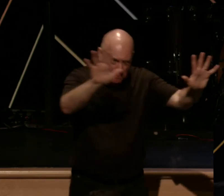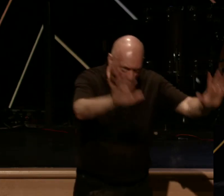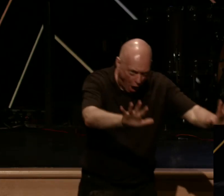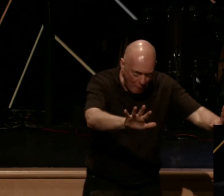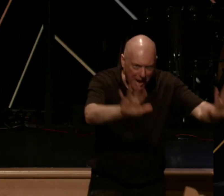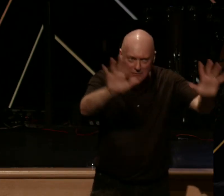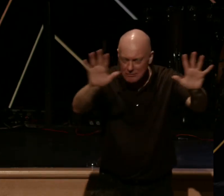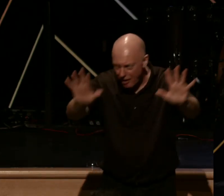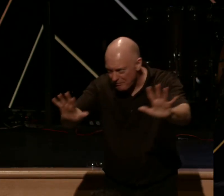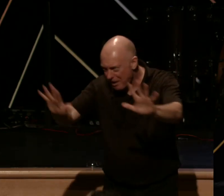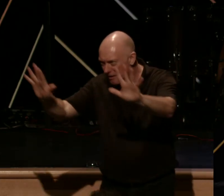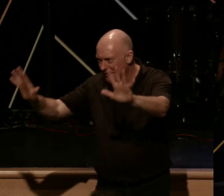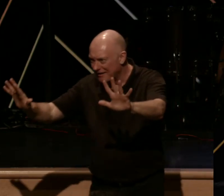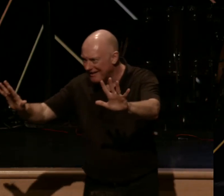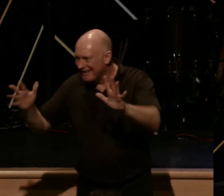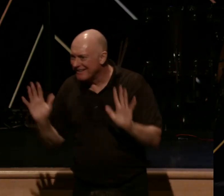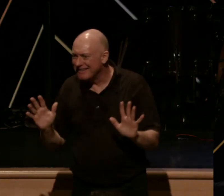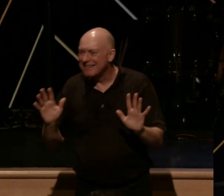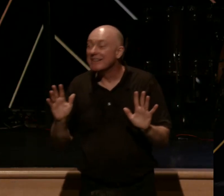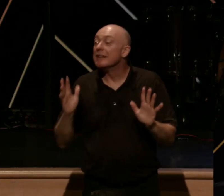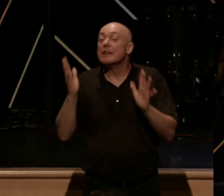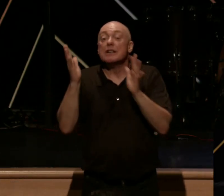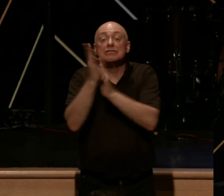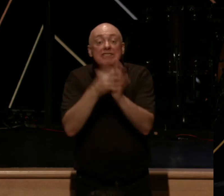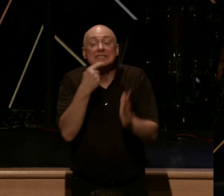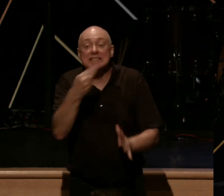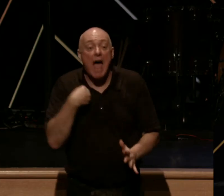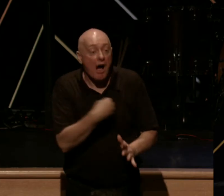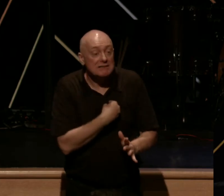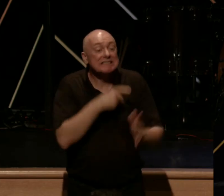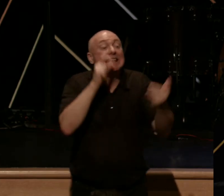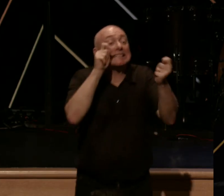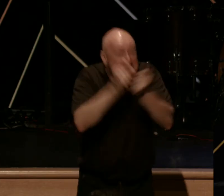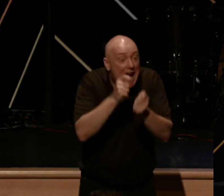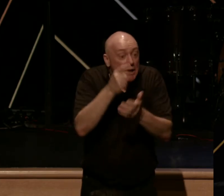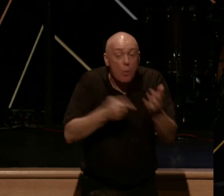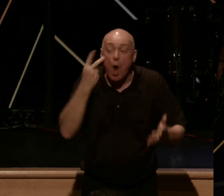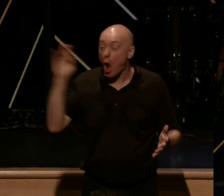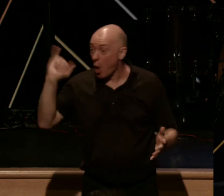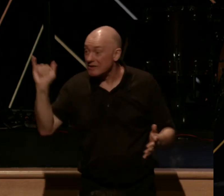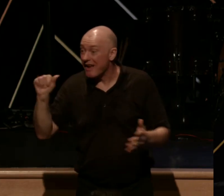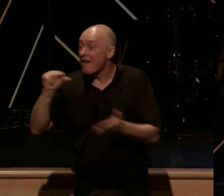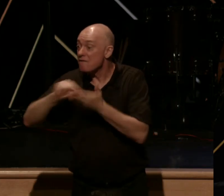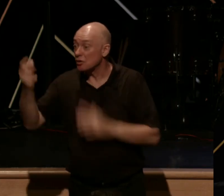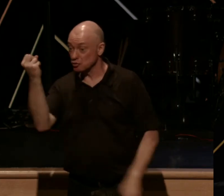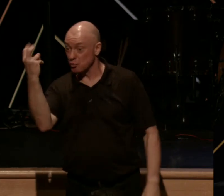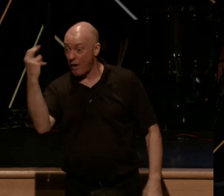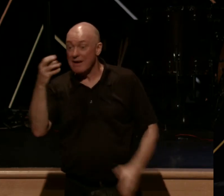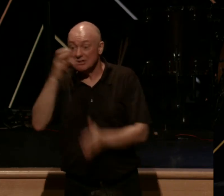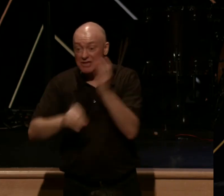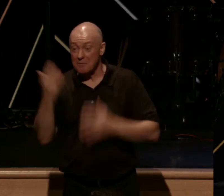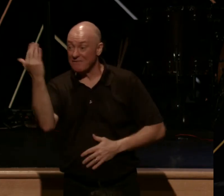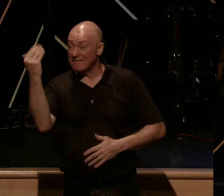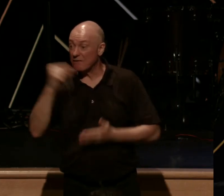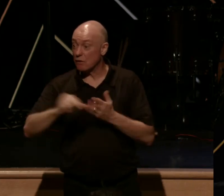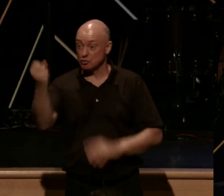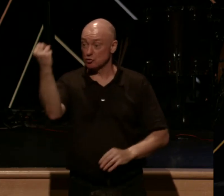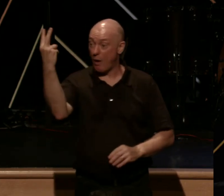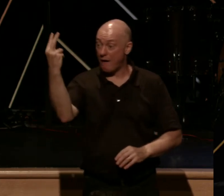Okay? Here's what it looks like. Jesus tells us exactly what it looks like in verse 12 of chapter 15. Chapter 15,